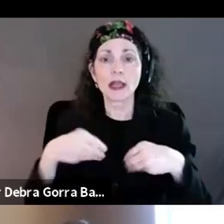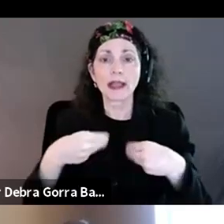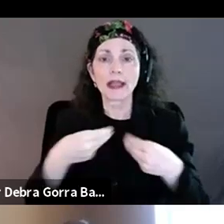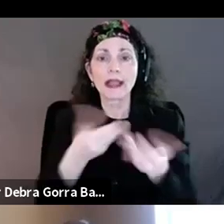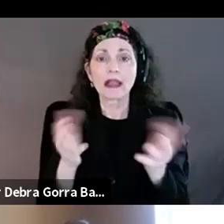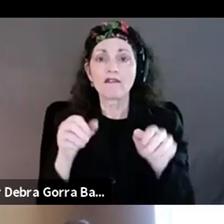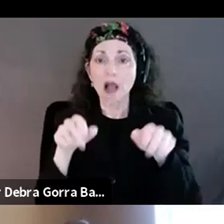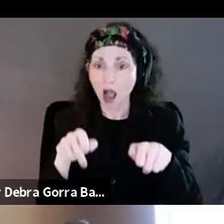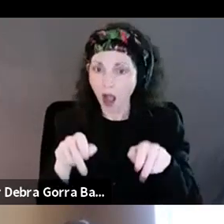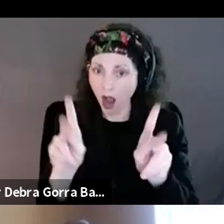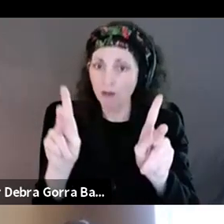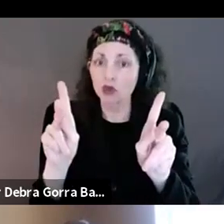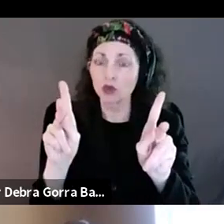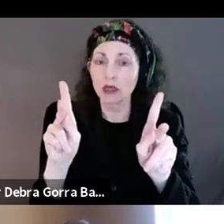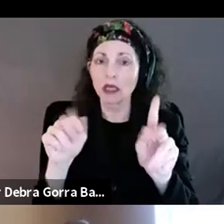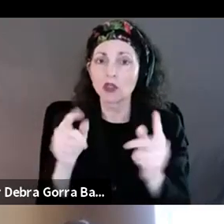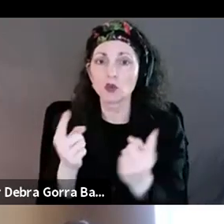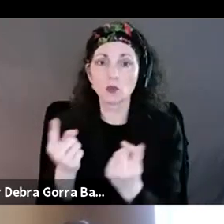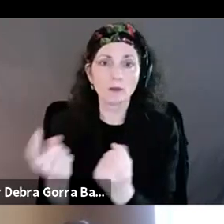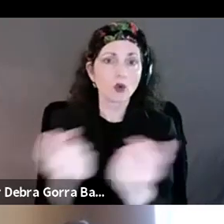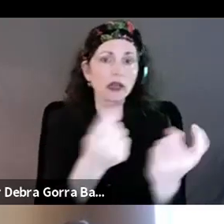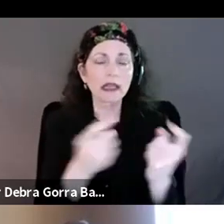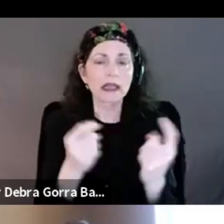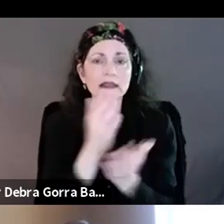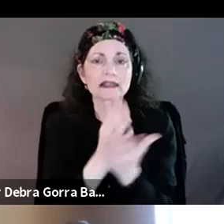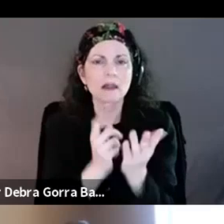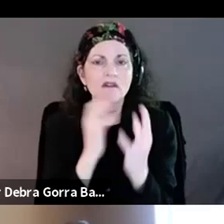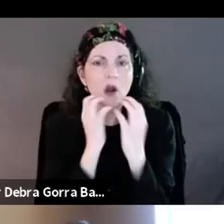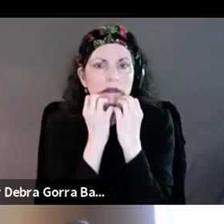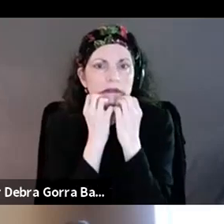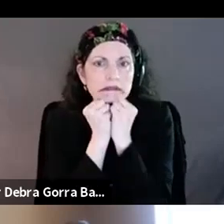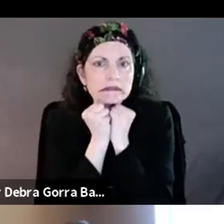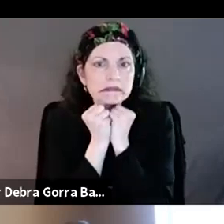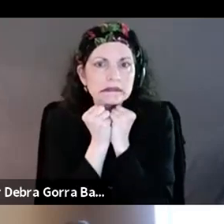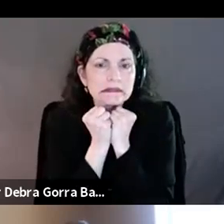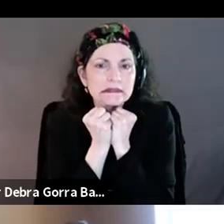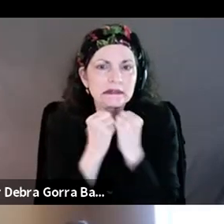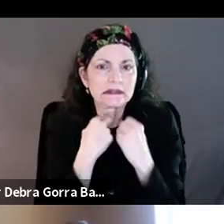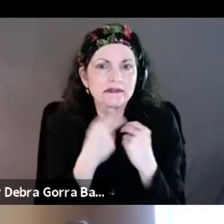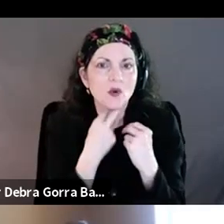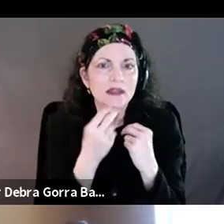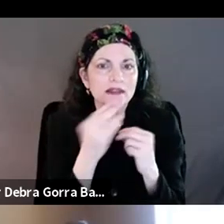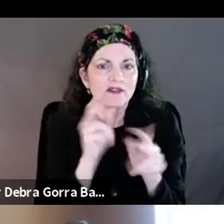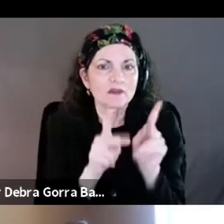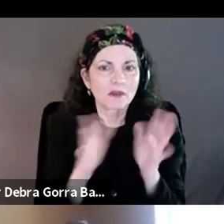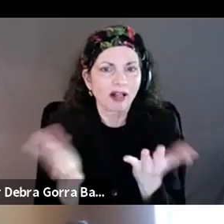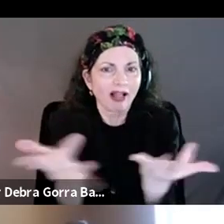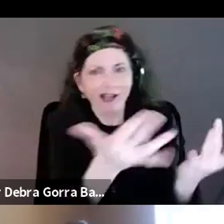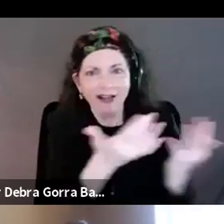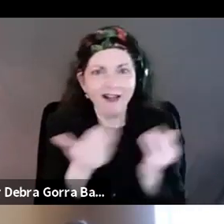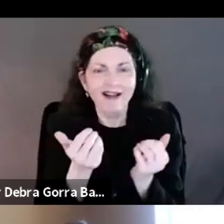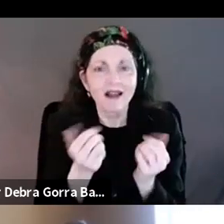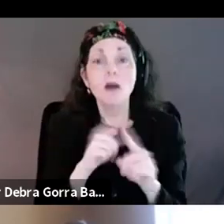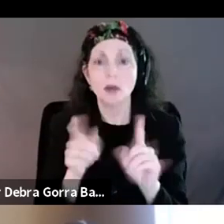bring in some treasured voices, but also people that, you know, a lot of people don't know, to train